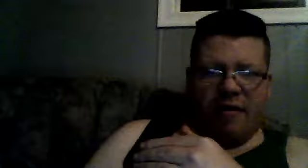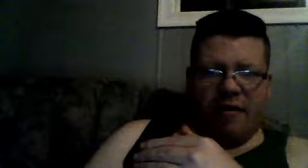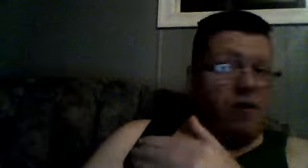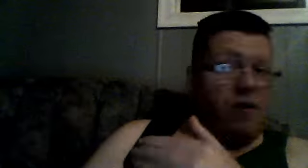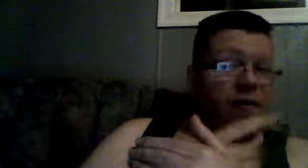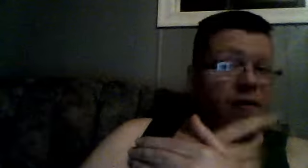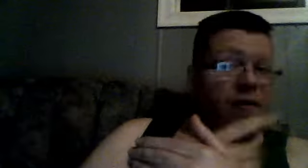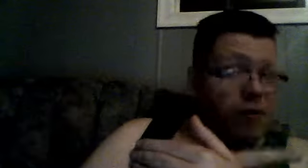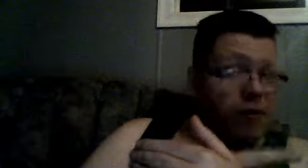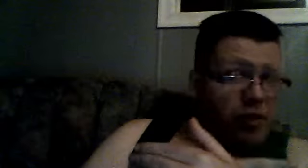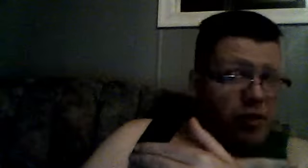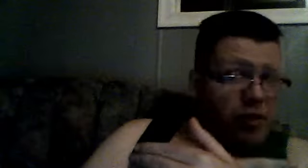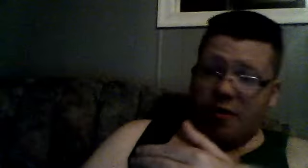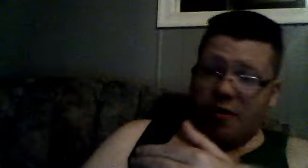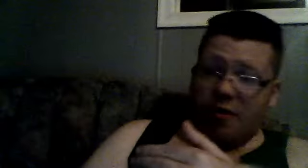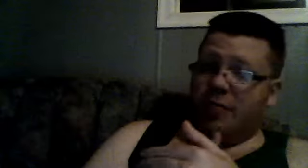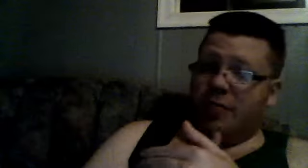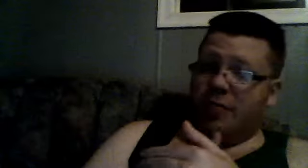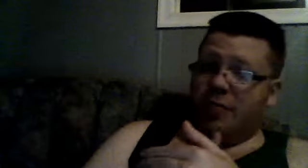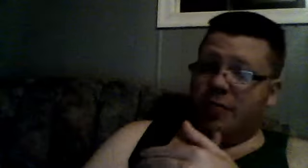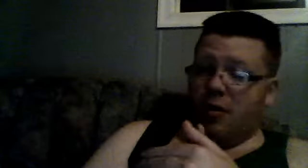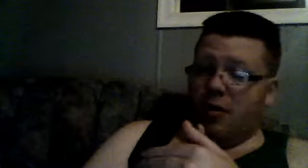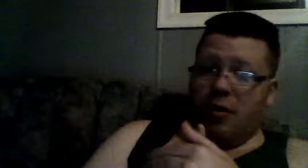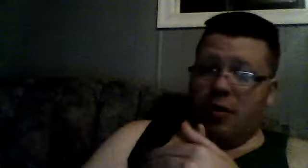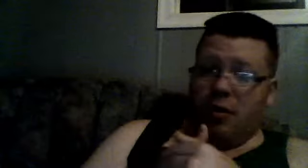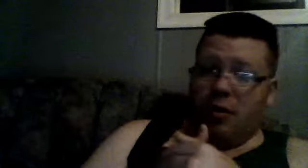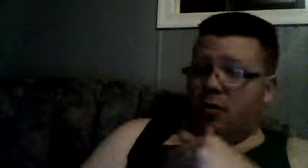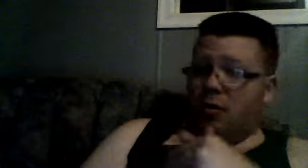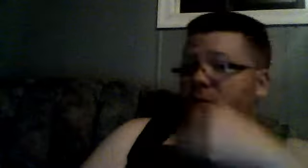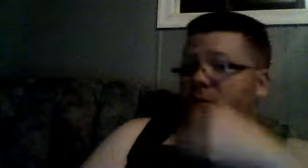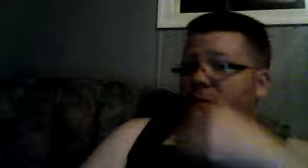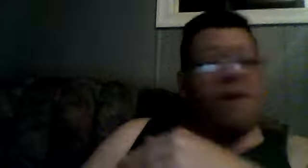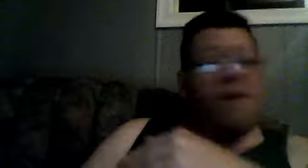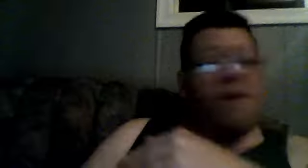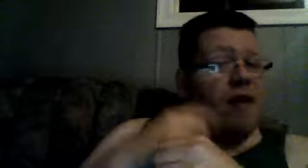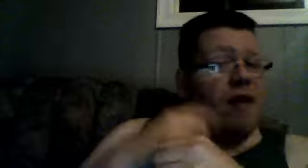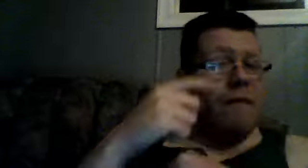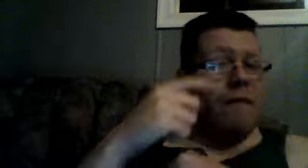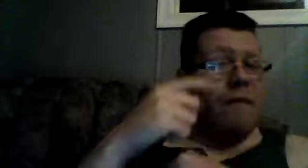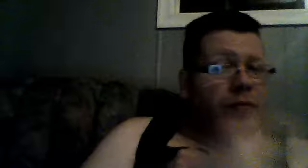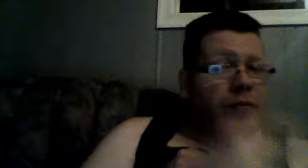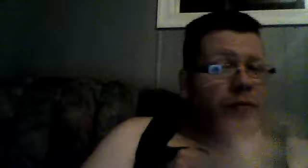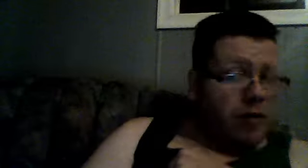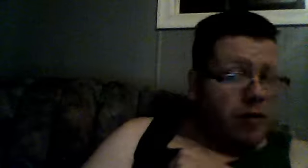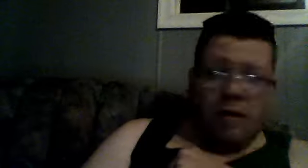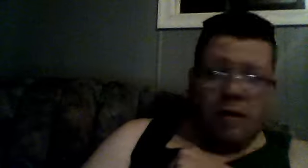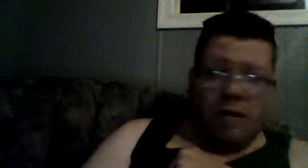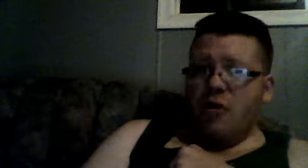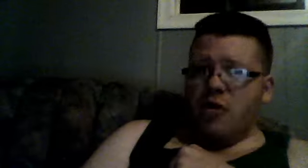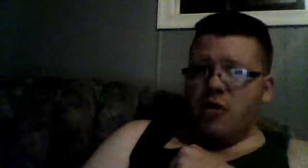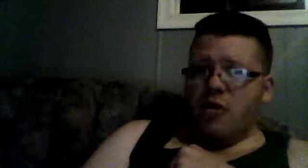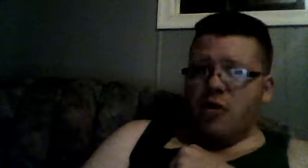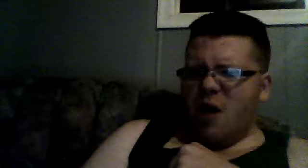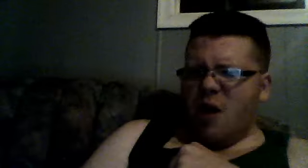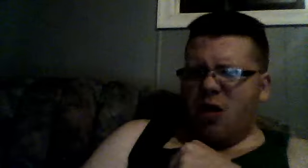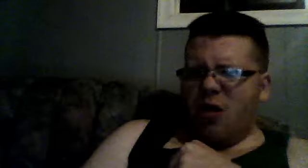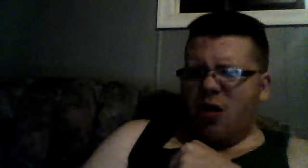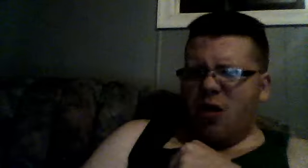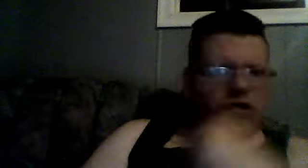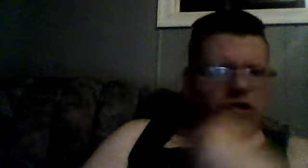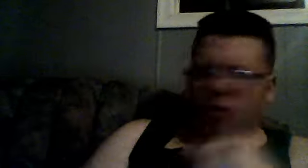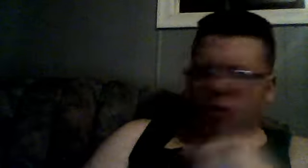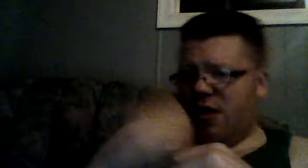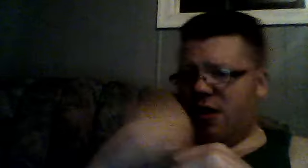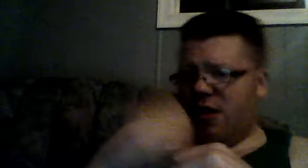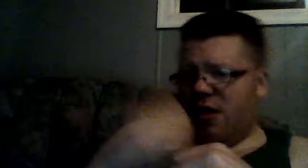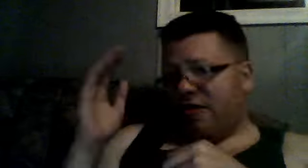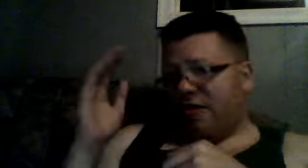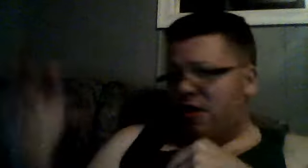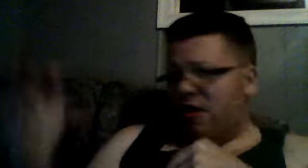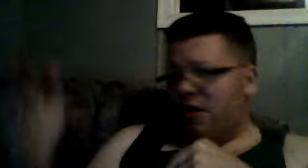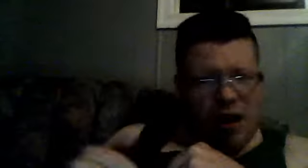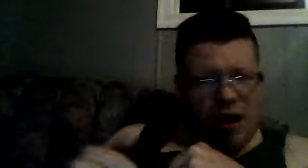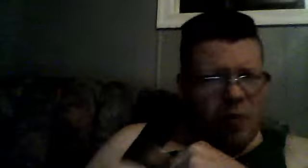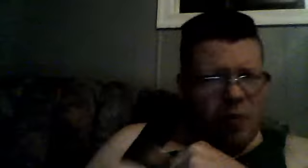Baroness's brother, the Baroness, and, Duke are a couple, Ripcord and Scarlet are a couple,